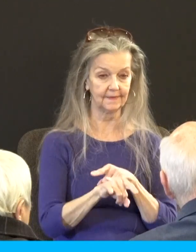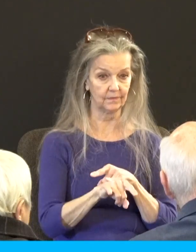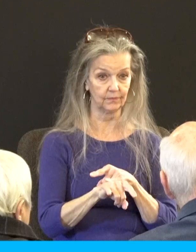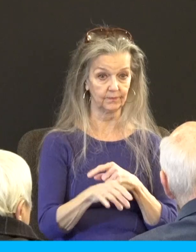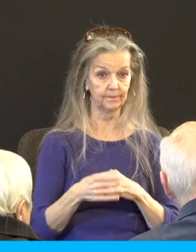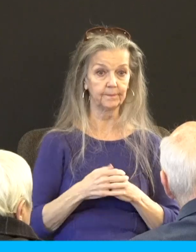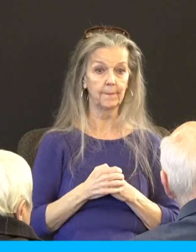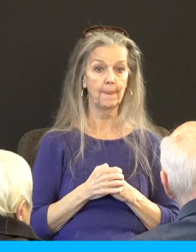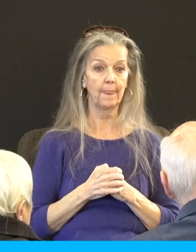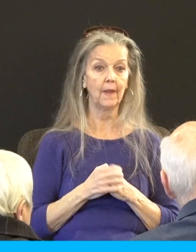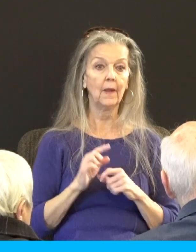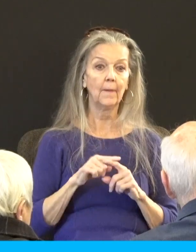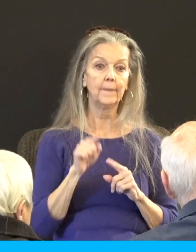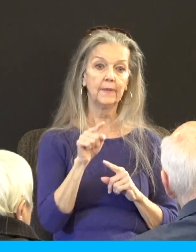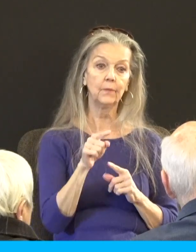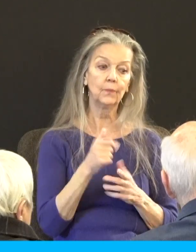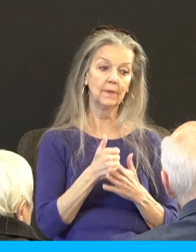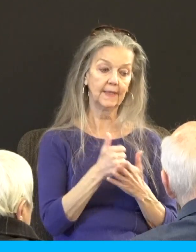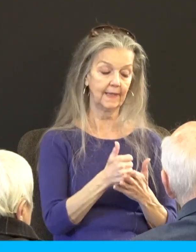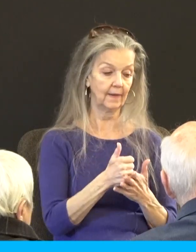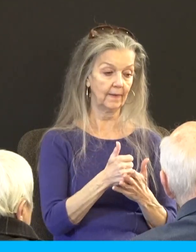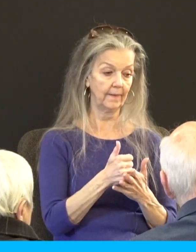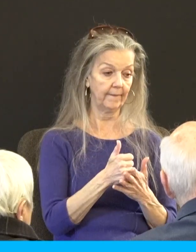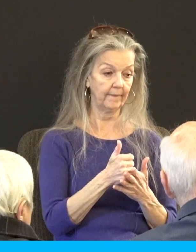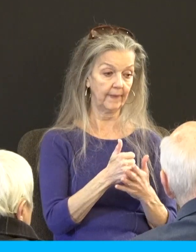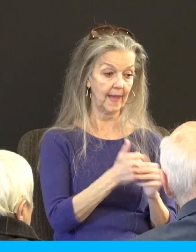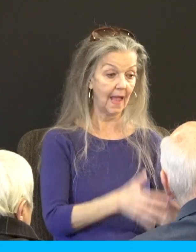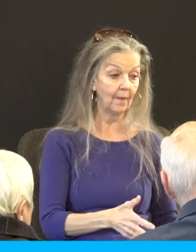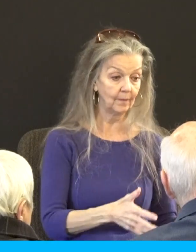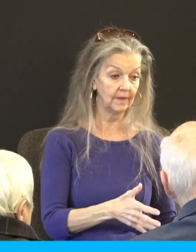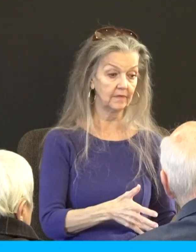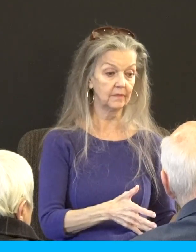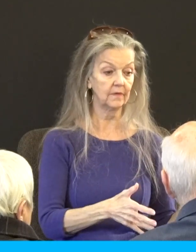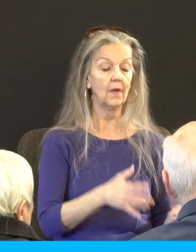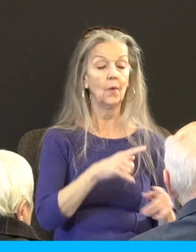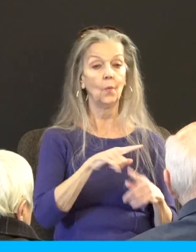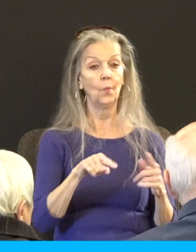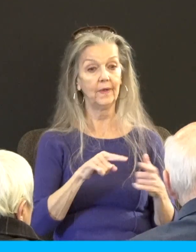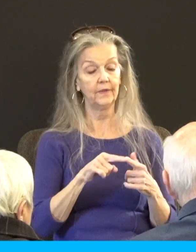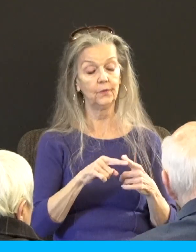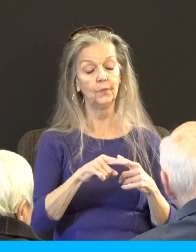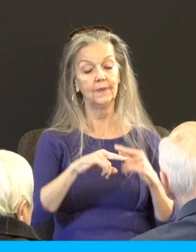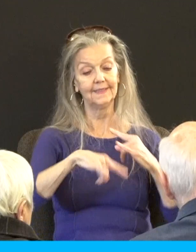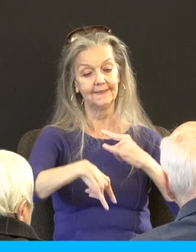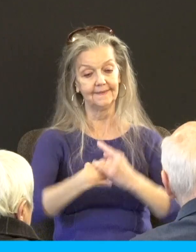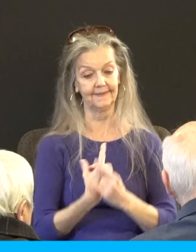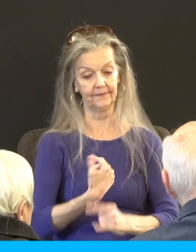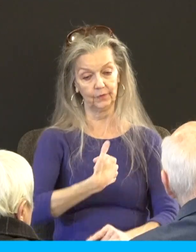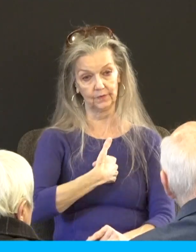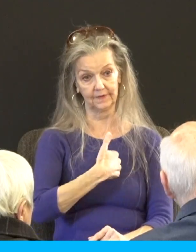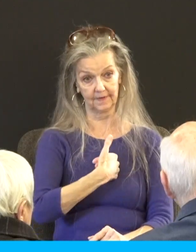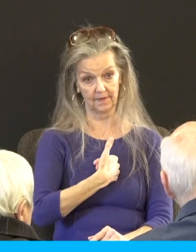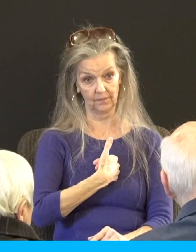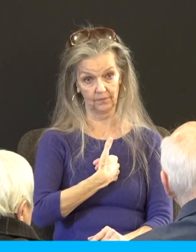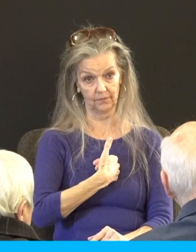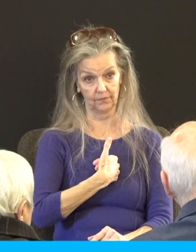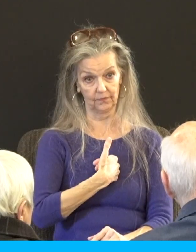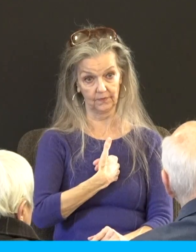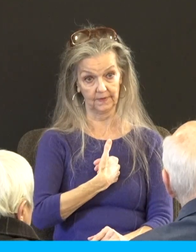but you're really helpless when he's gotten you to self deceive well things have changed God understands my heart